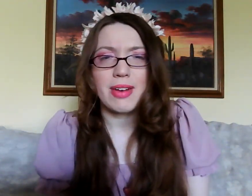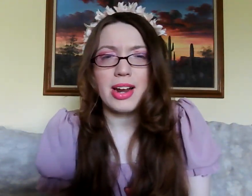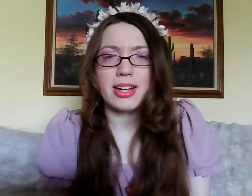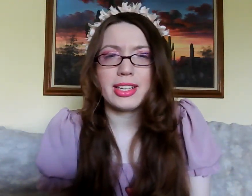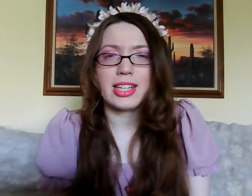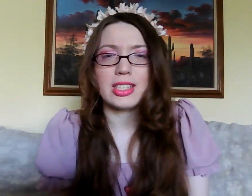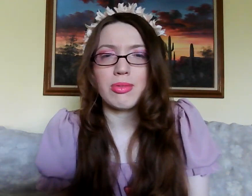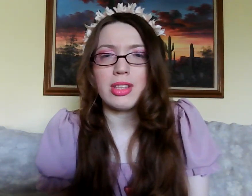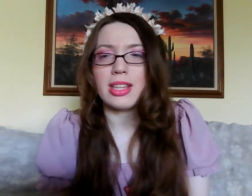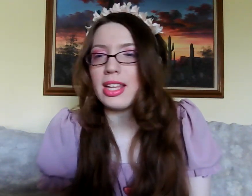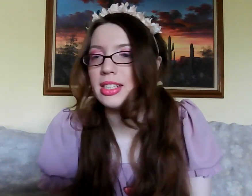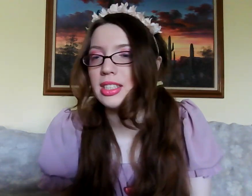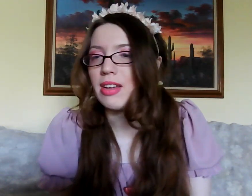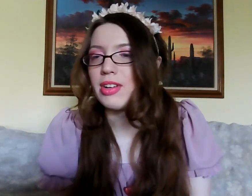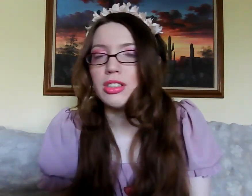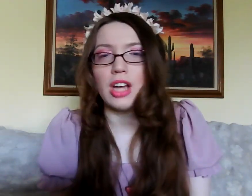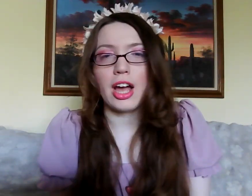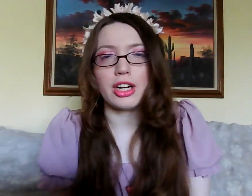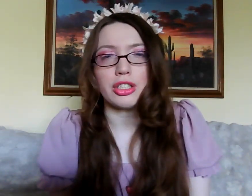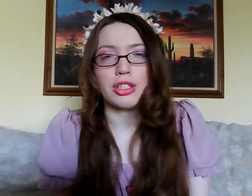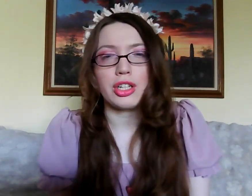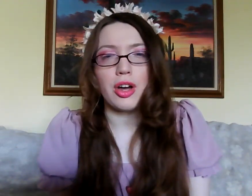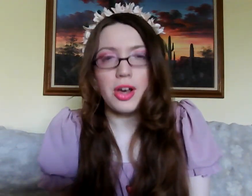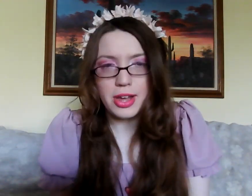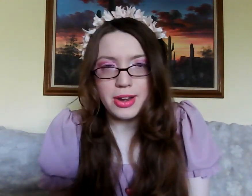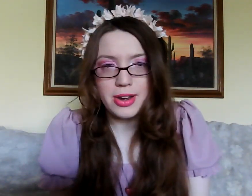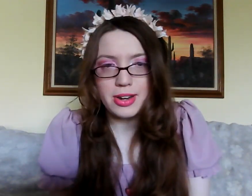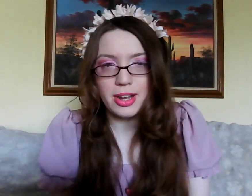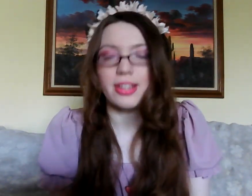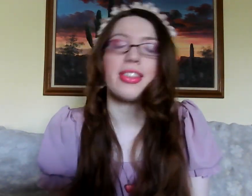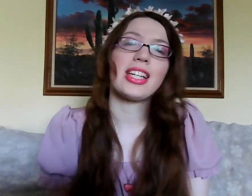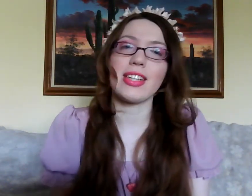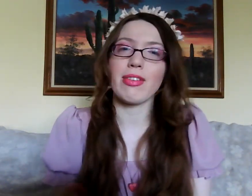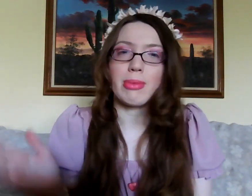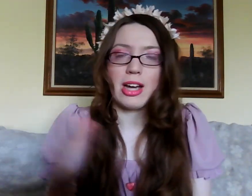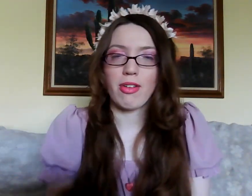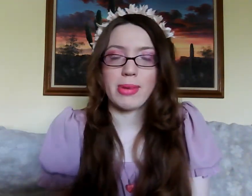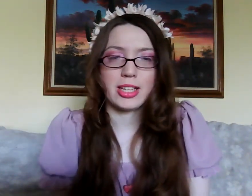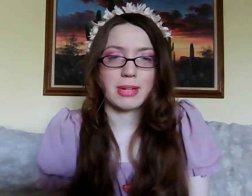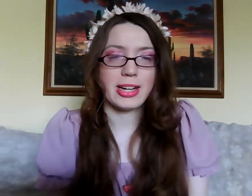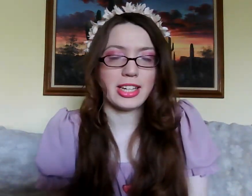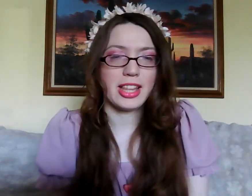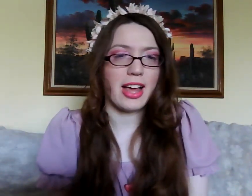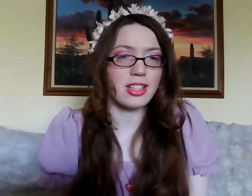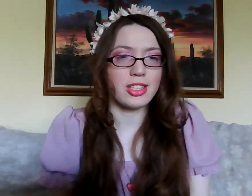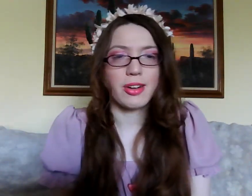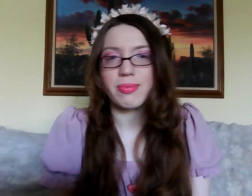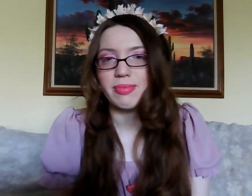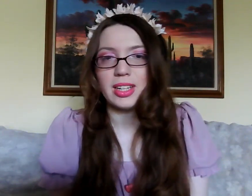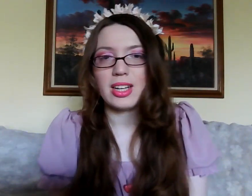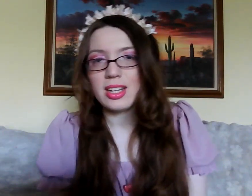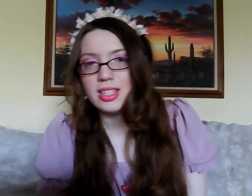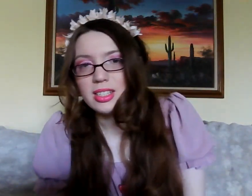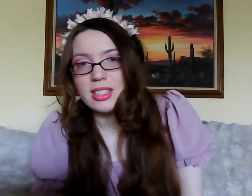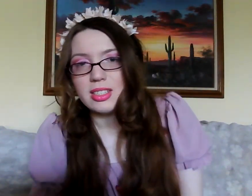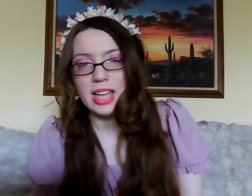Ironically, that's the one that Thanksgiving's actually on. Although Thanksgiving will be over by the time I get to that, so. So, yeah.